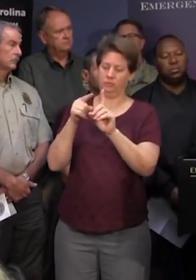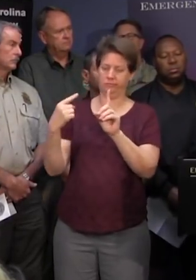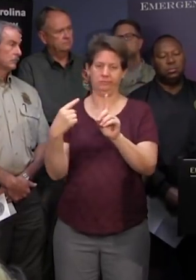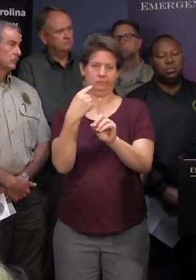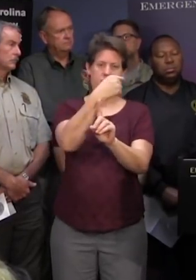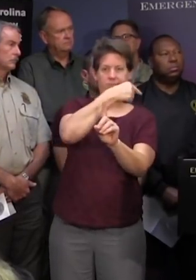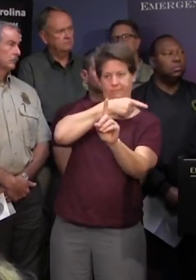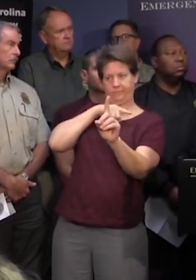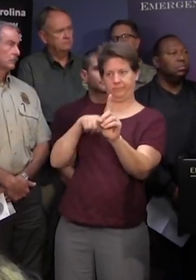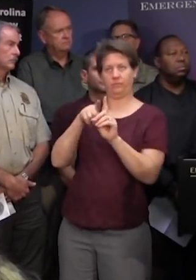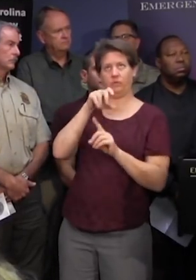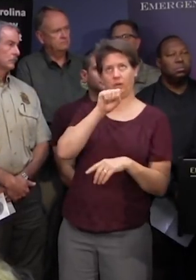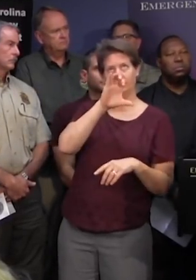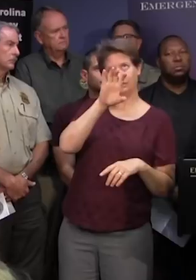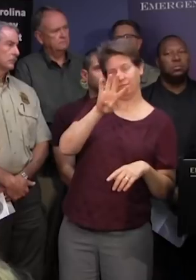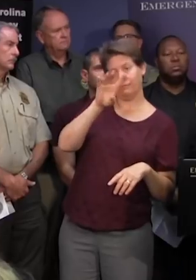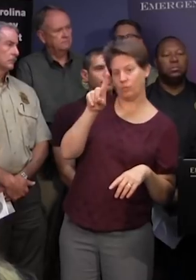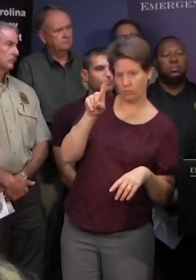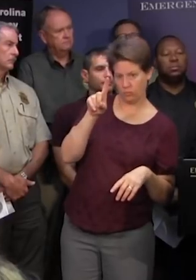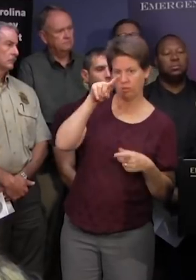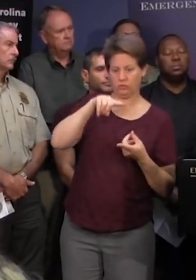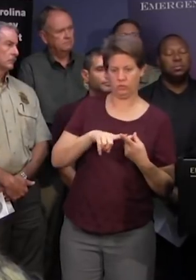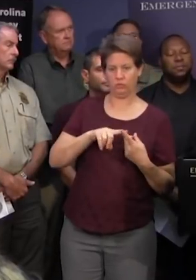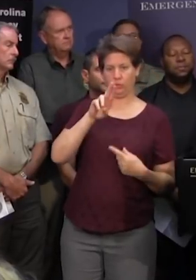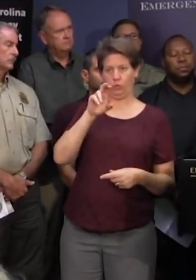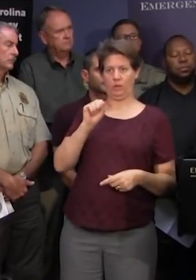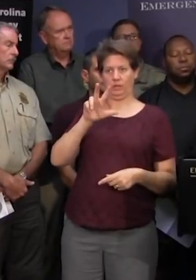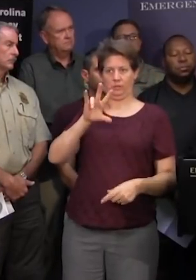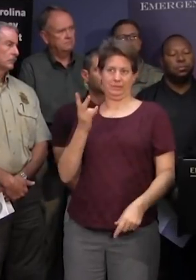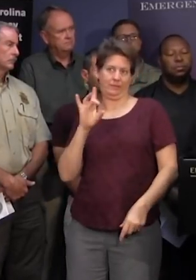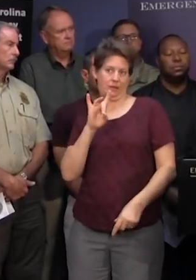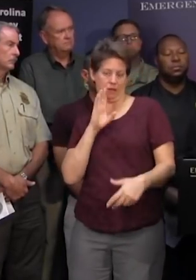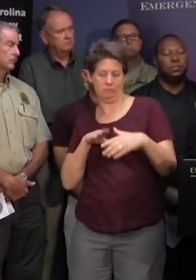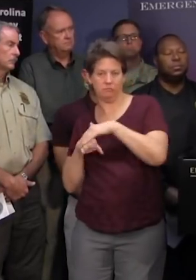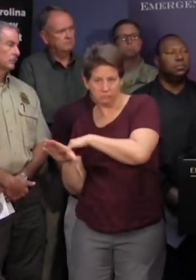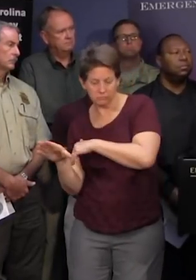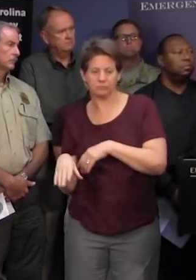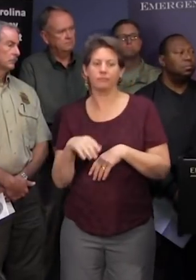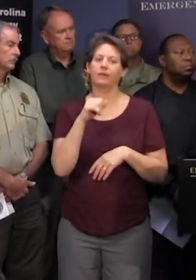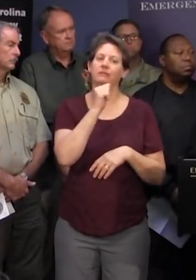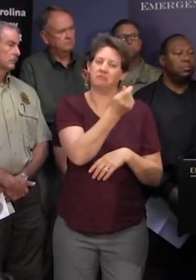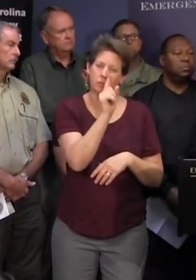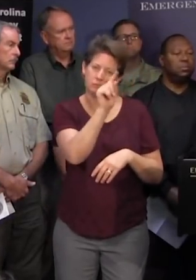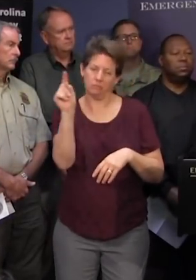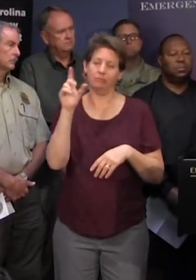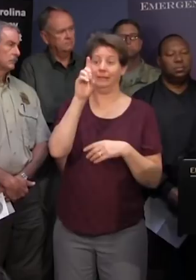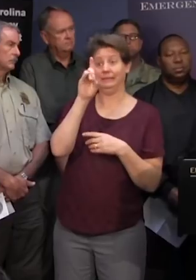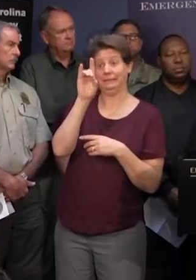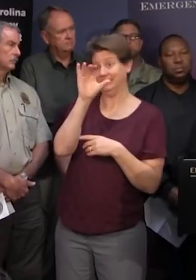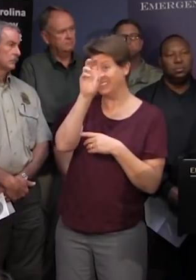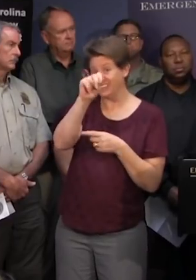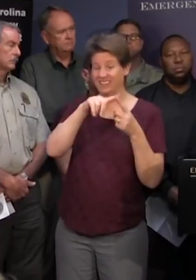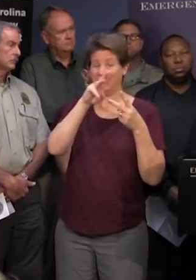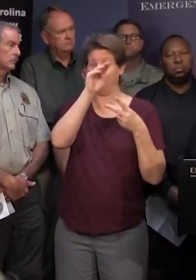uh... sc41 and down to us 378 to get access in there's several other roads in the dylan and